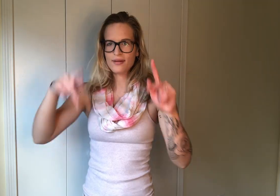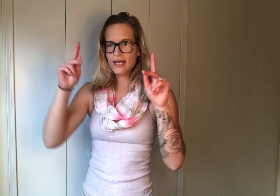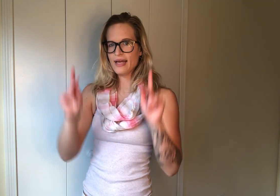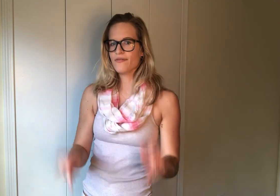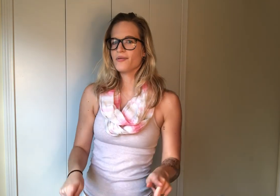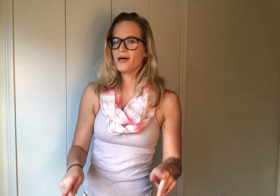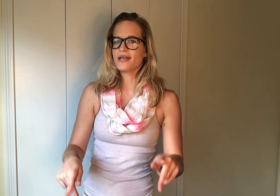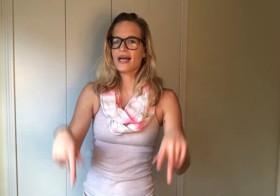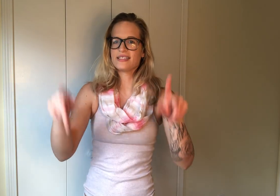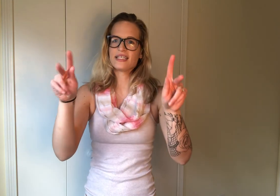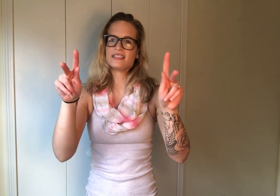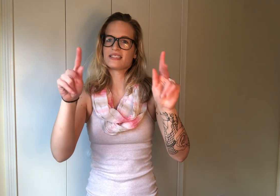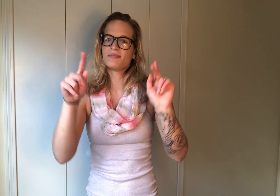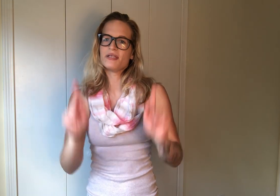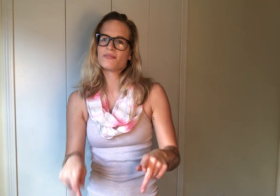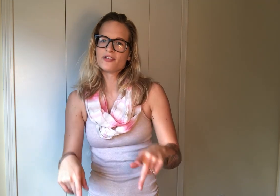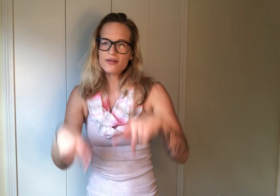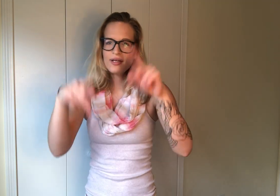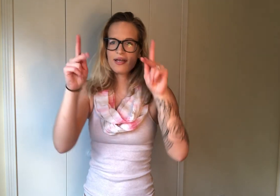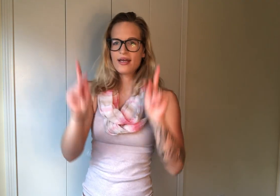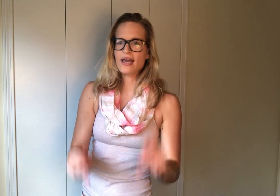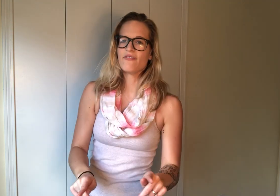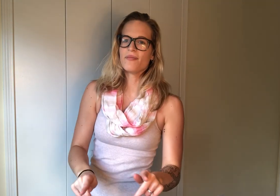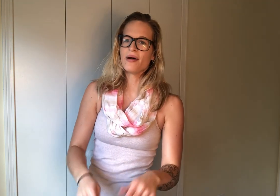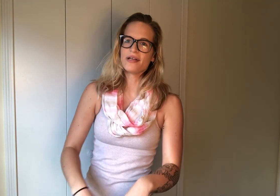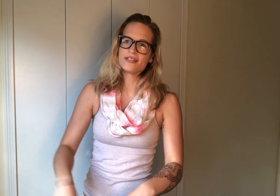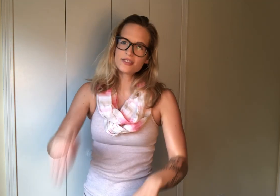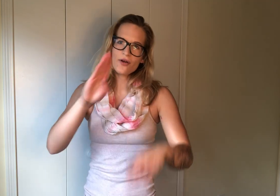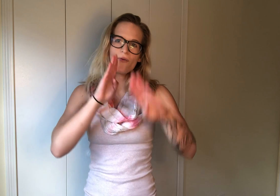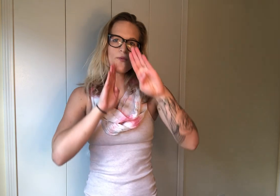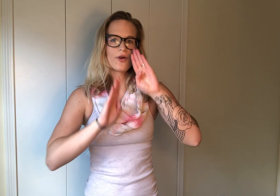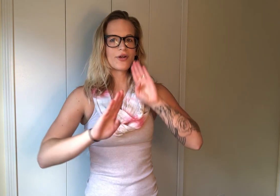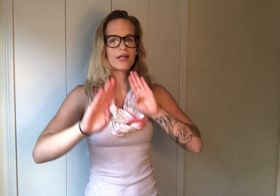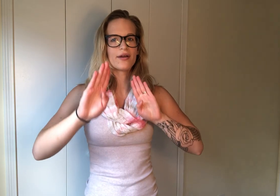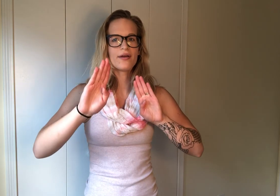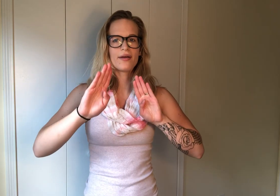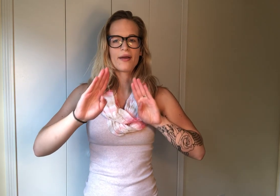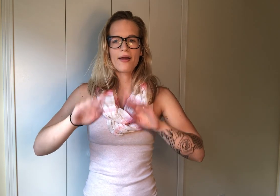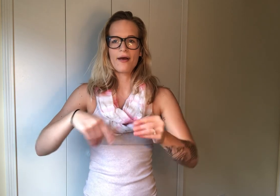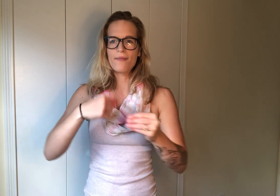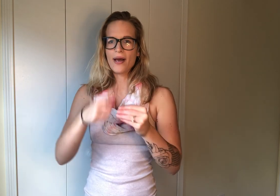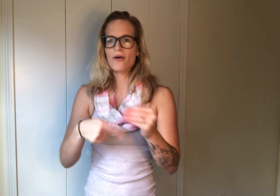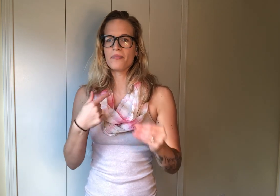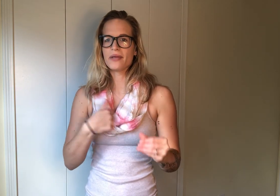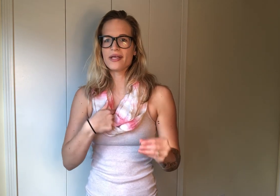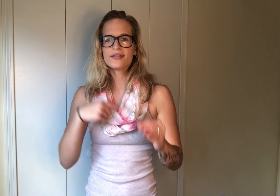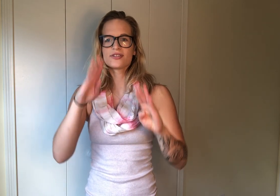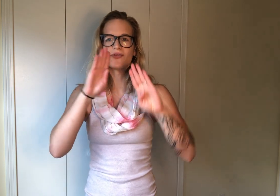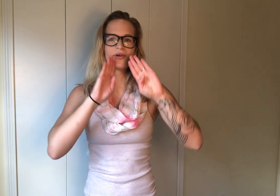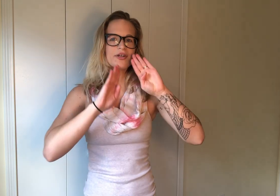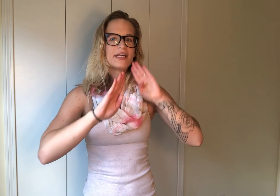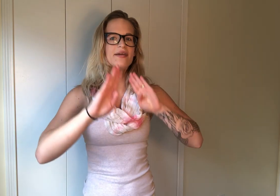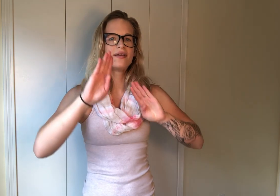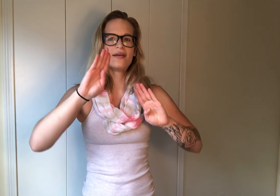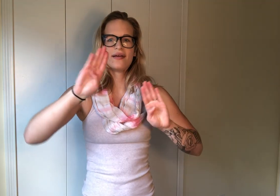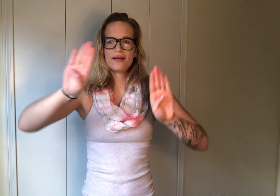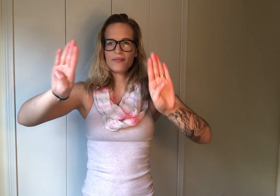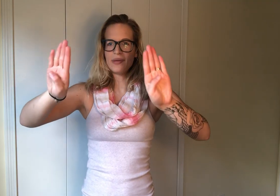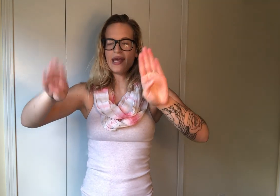everybody, I sign just people, everybody's worried about me, so worried, be